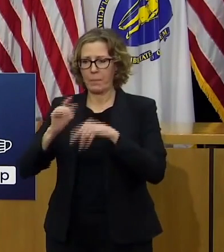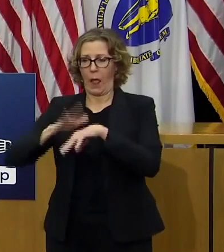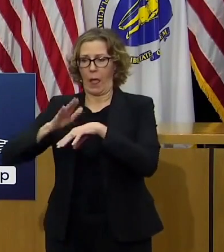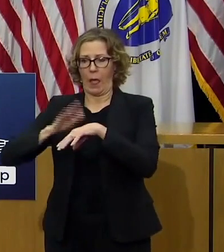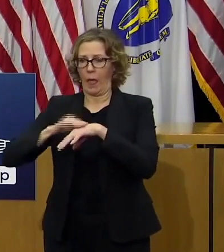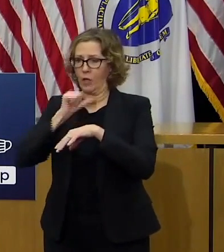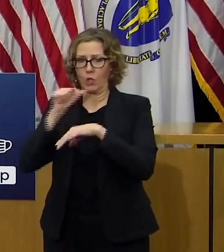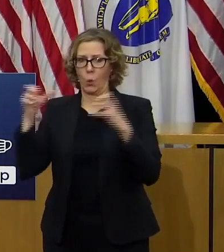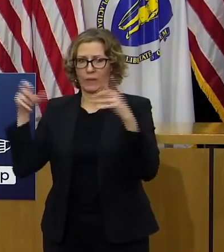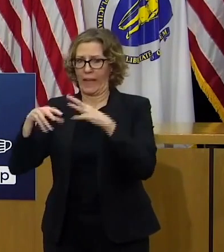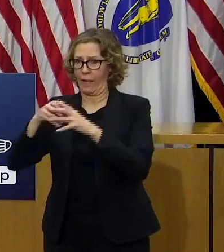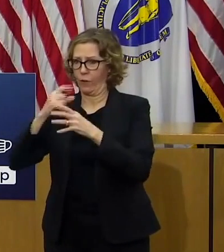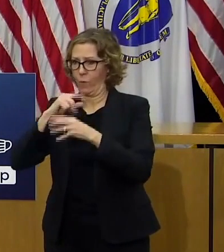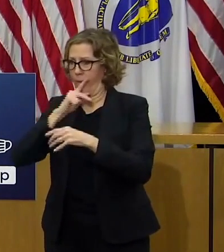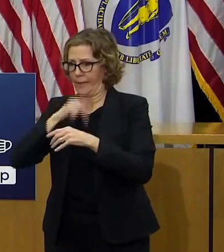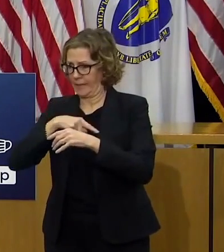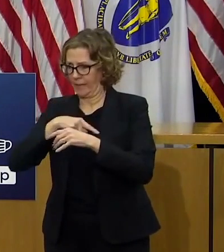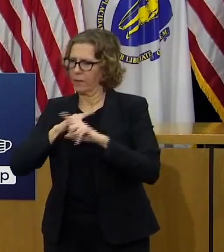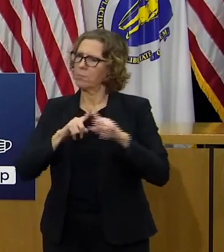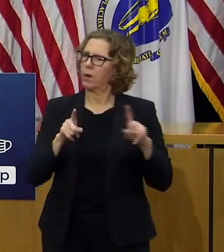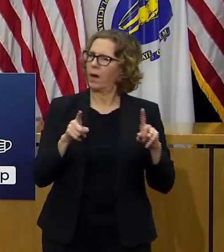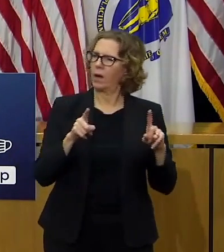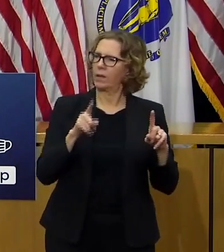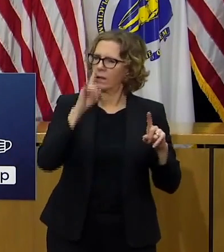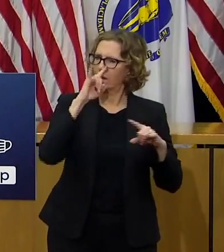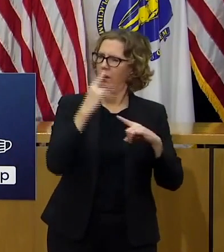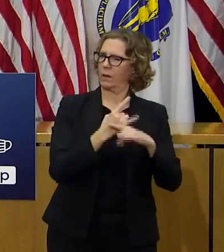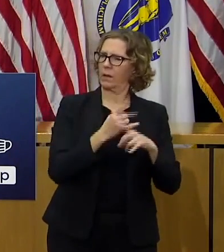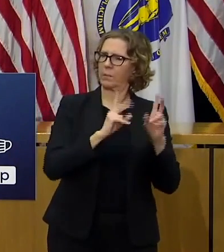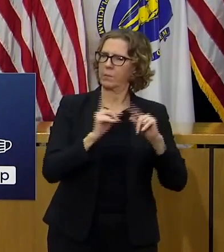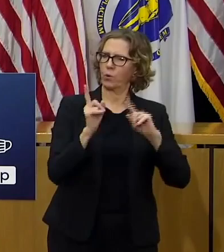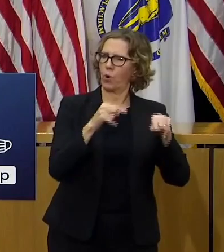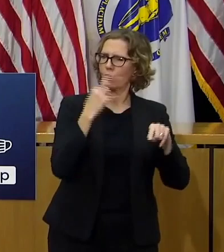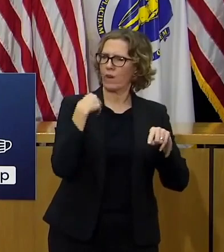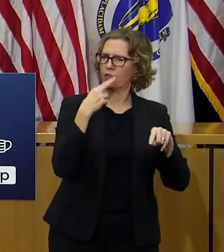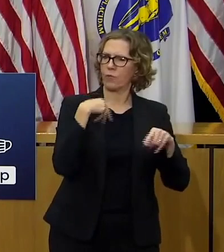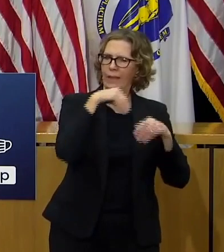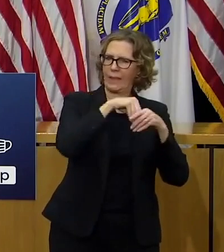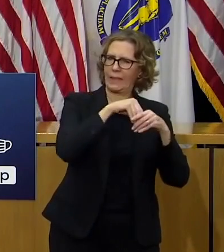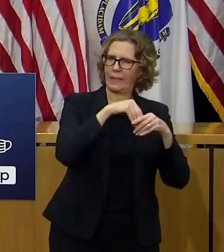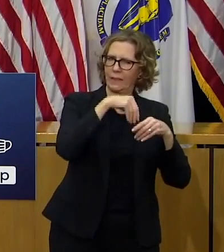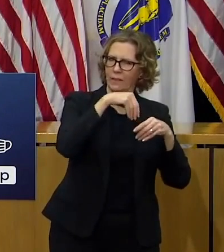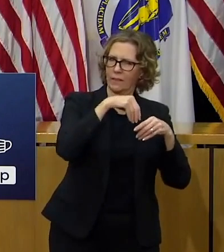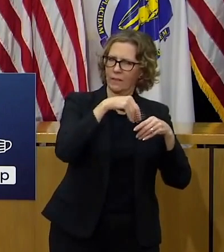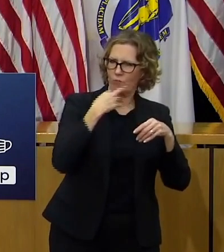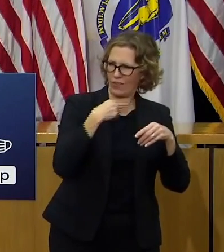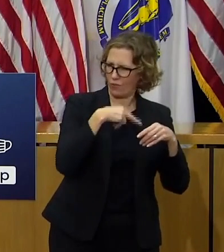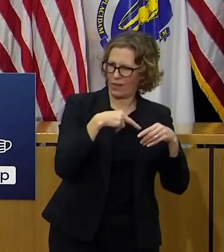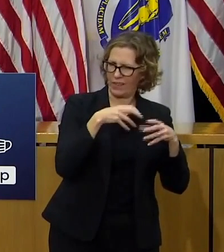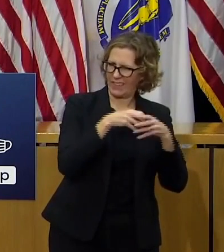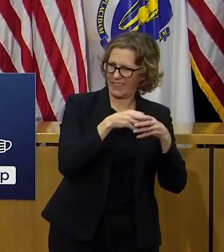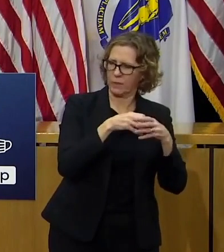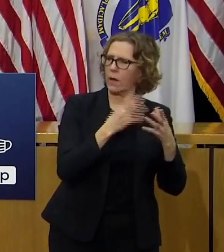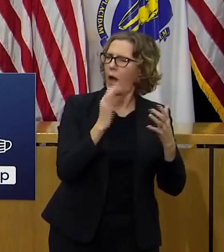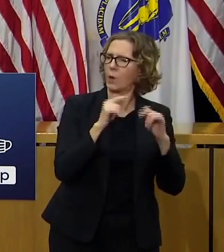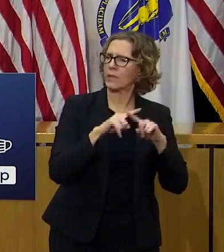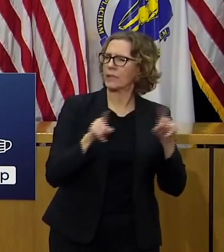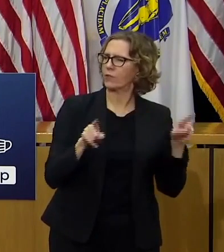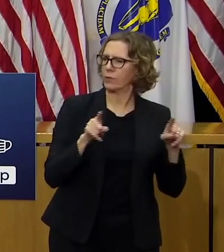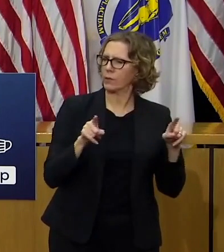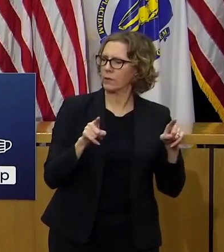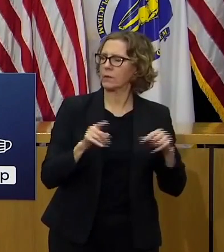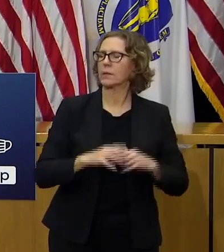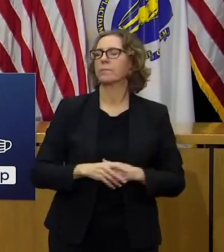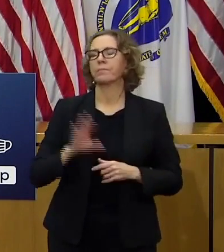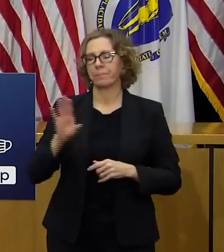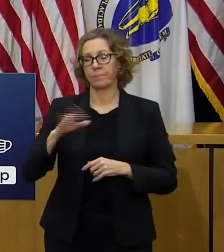you can expect to hear more about so when people sit down around a table at thanksgiving with 10 or 20 people they